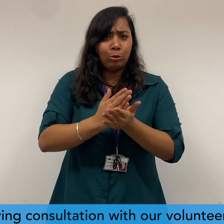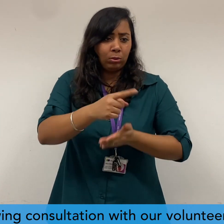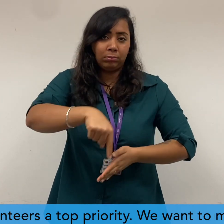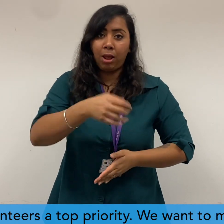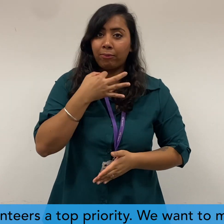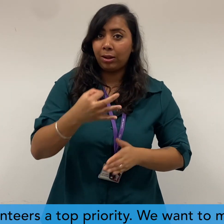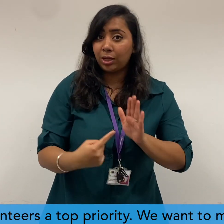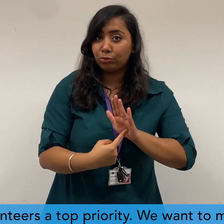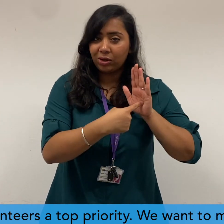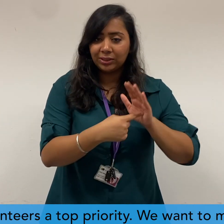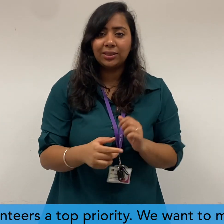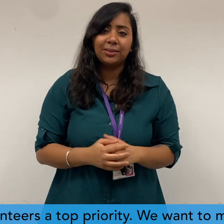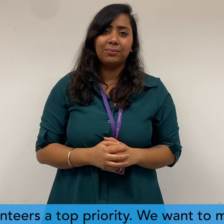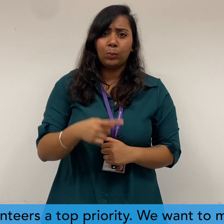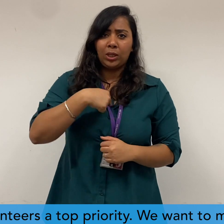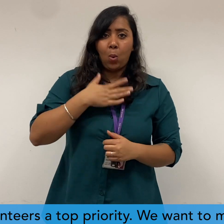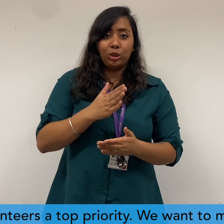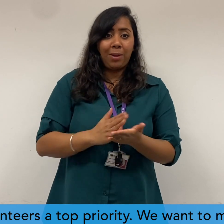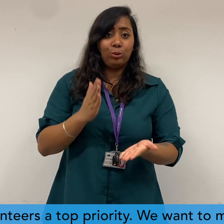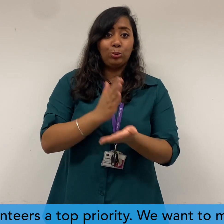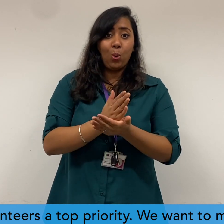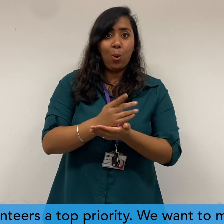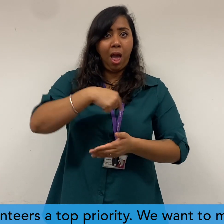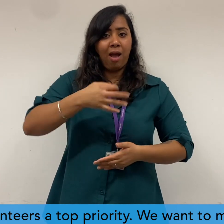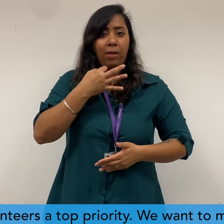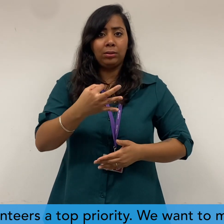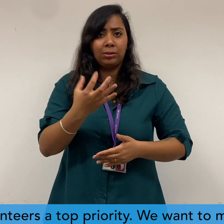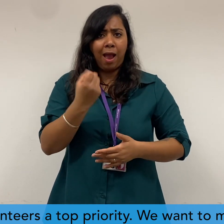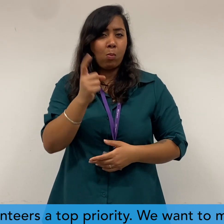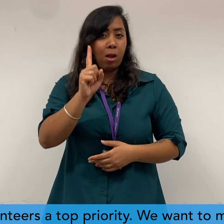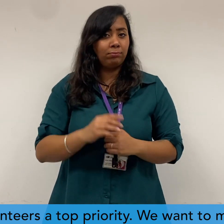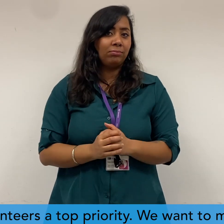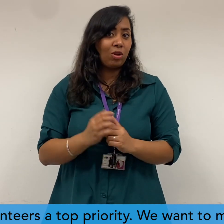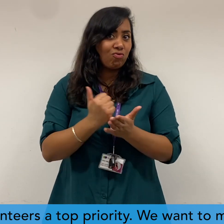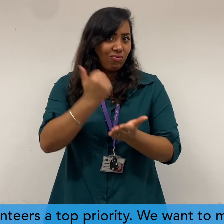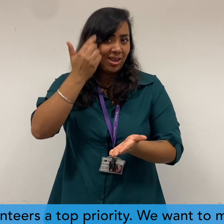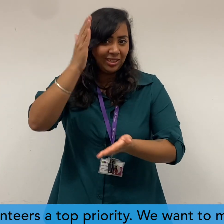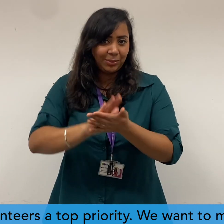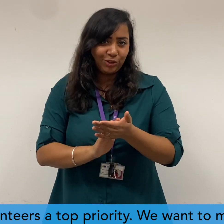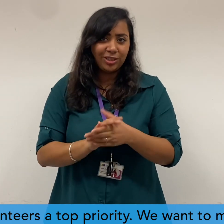top priority. We want to make sure our volunteers have a great experience and that they feel welcomed,